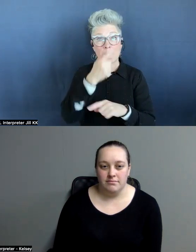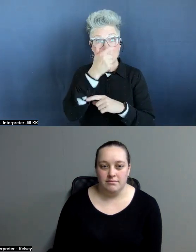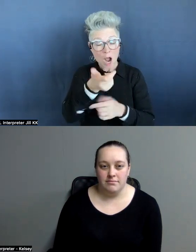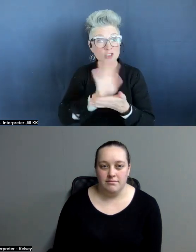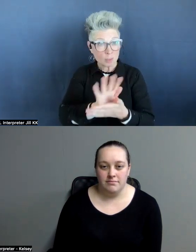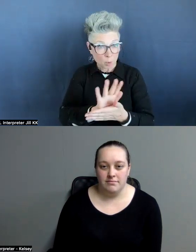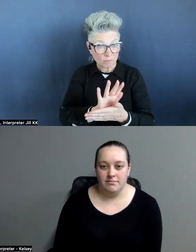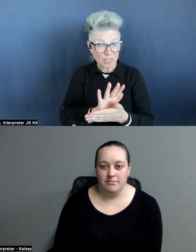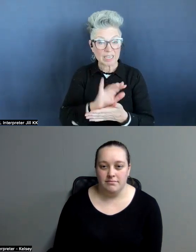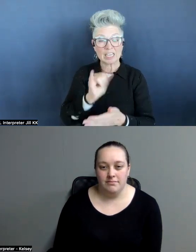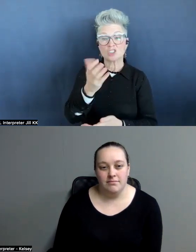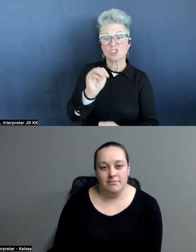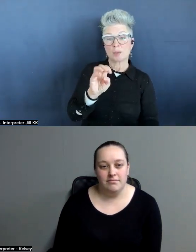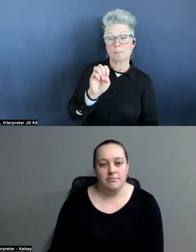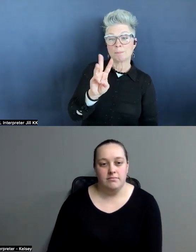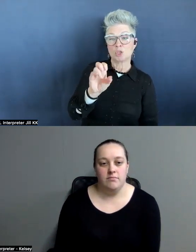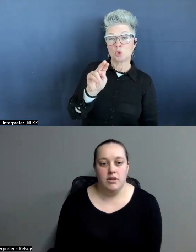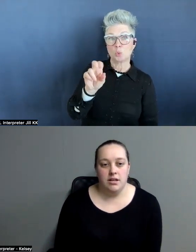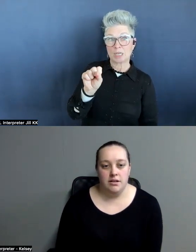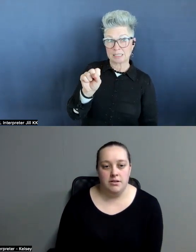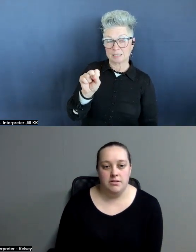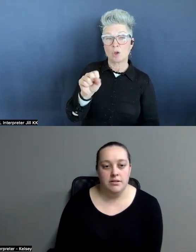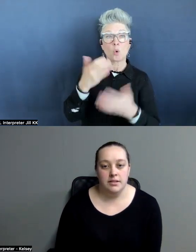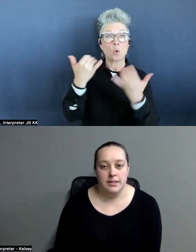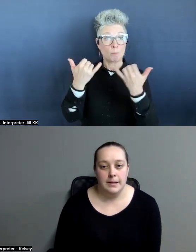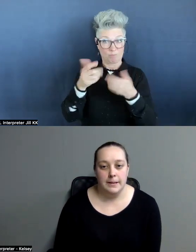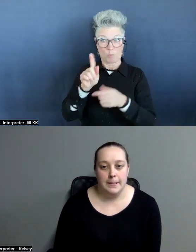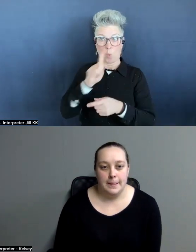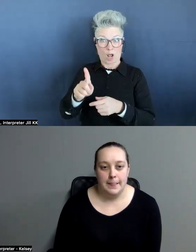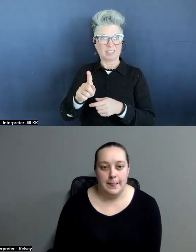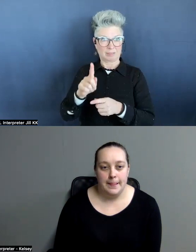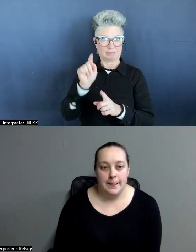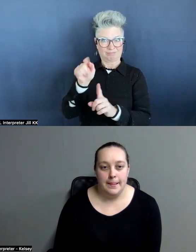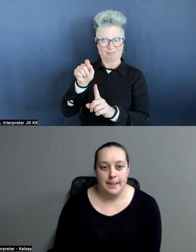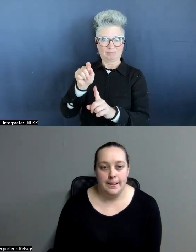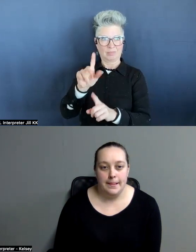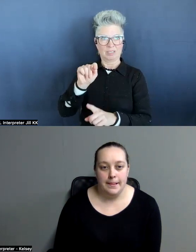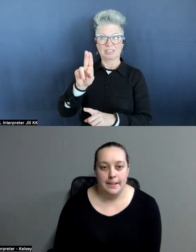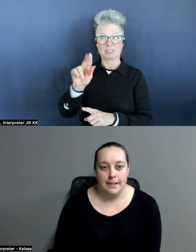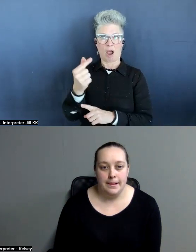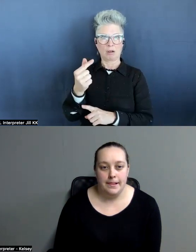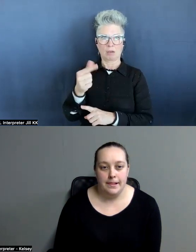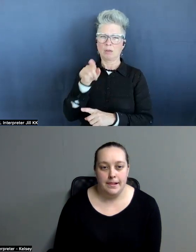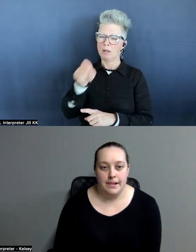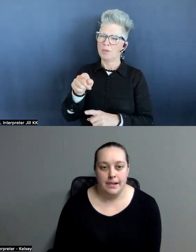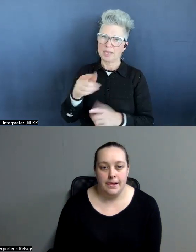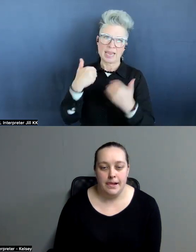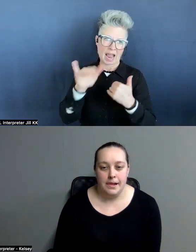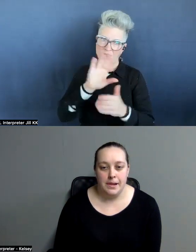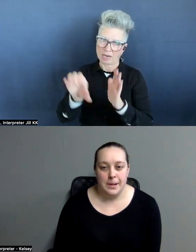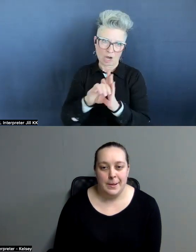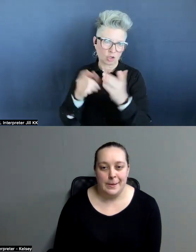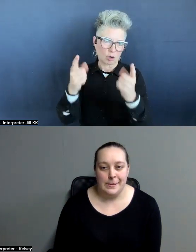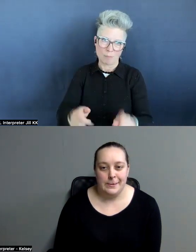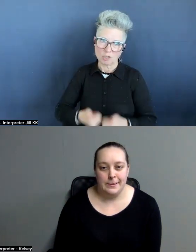Jim Ewens, who played Tug, he brought that character to life. I mean, did your heart